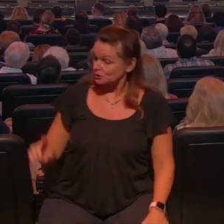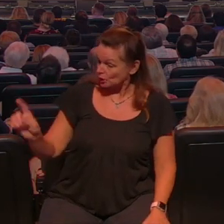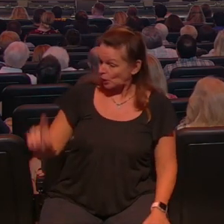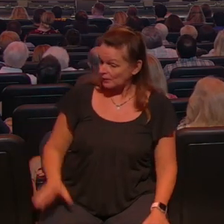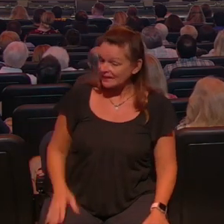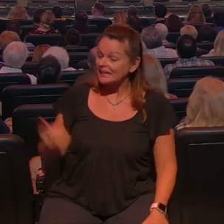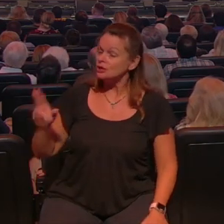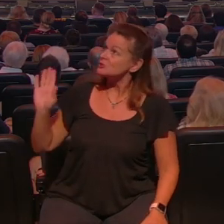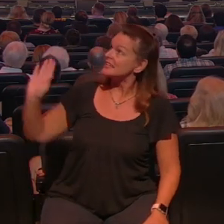used his money